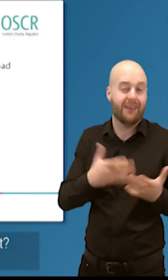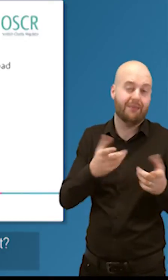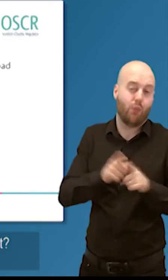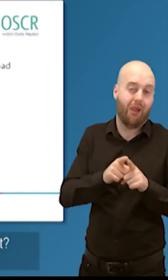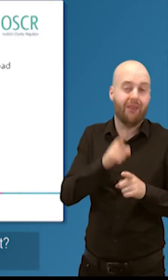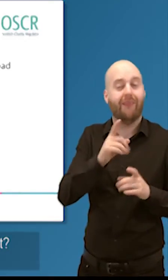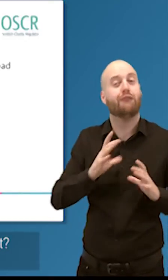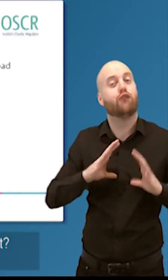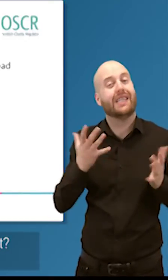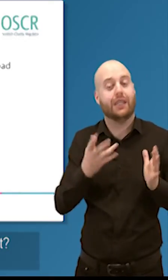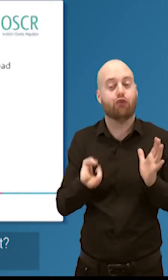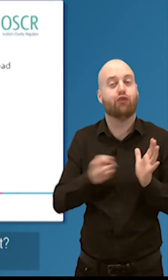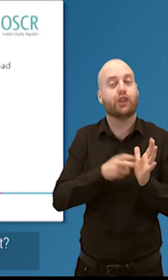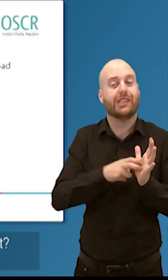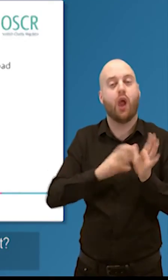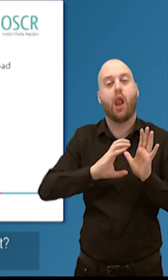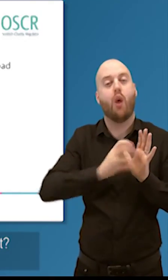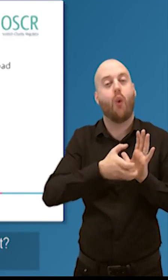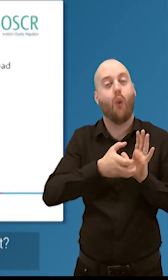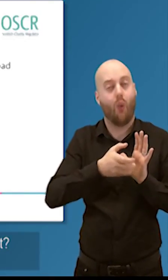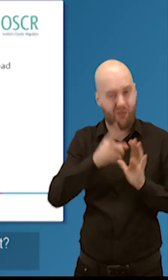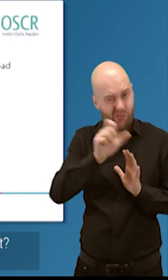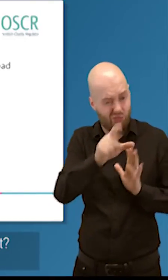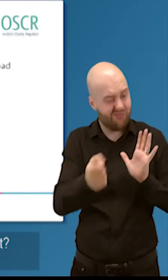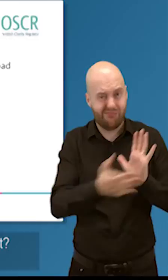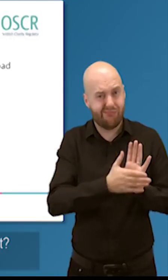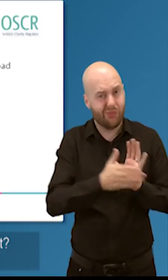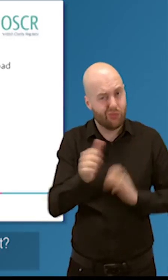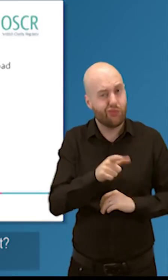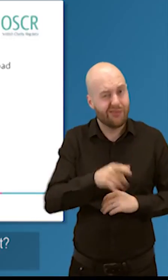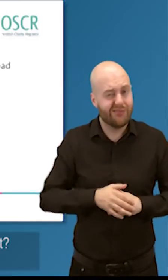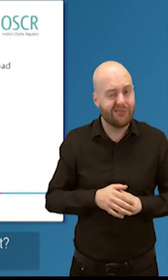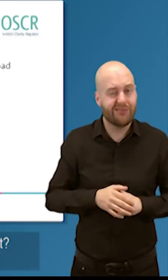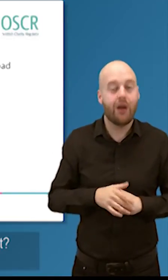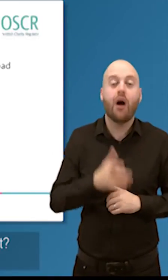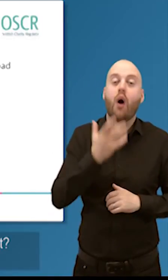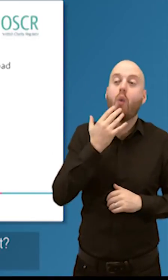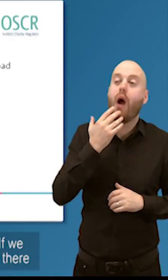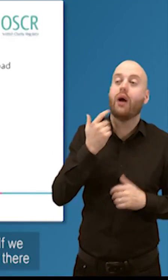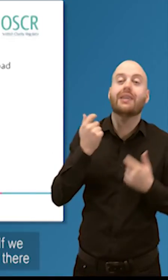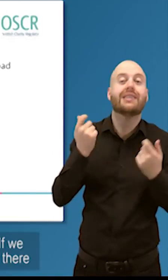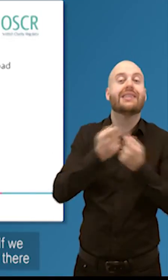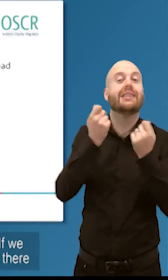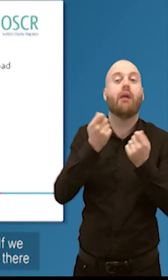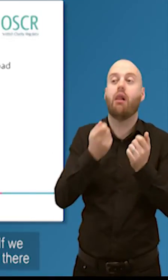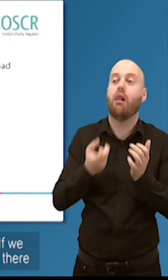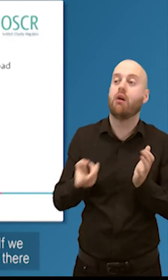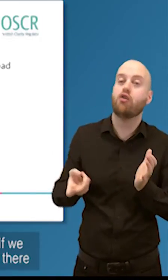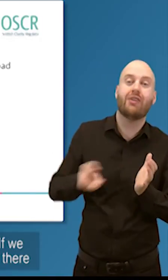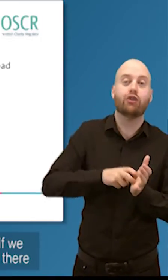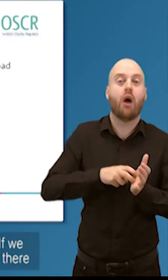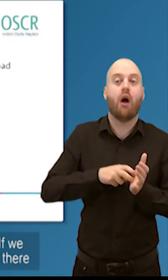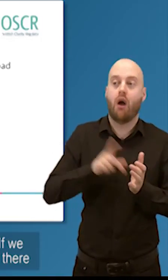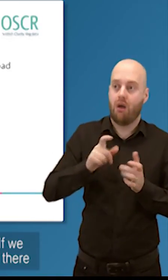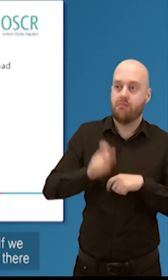does anybody know if they do they use it do you use the the the the the download reasonable amount yeah but some people know